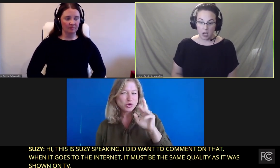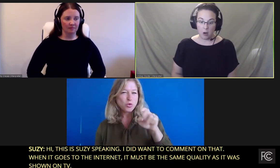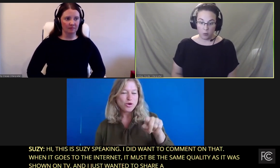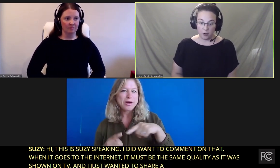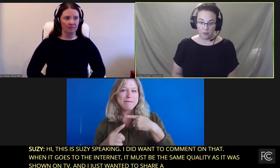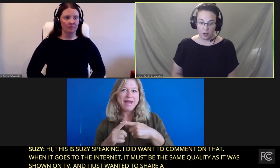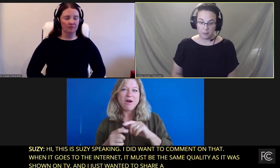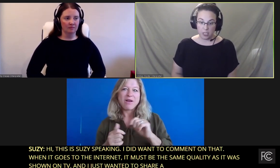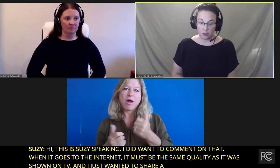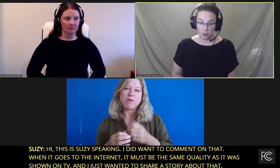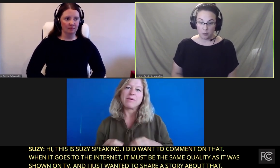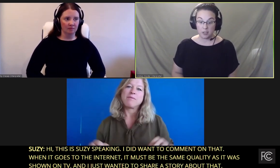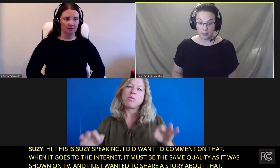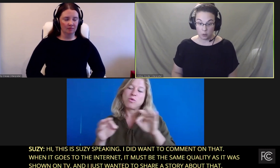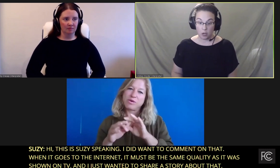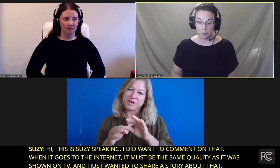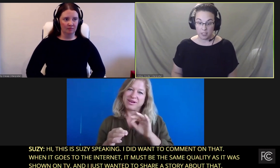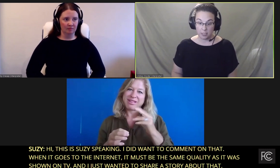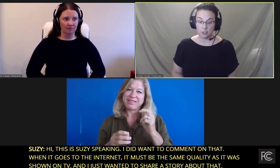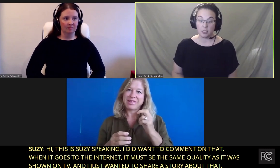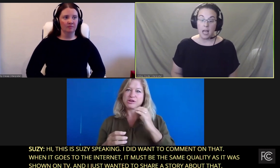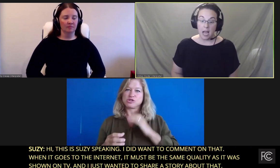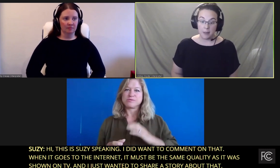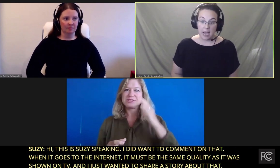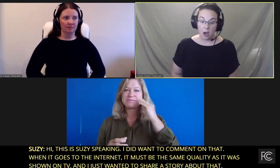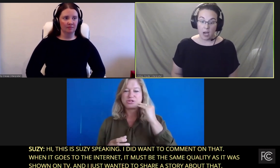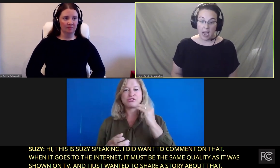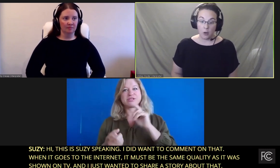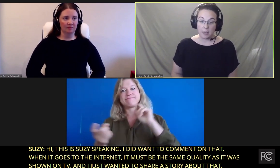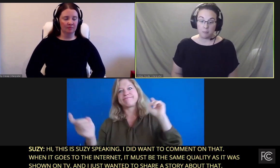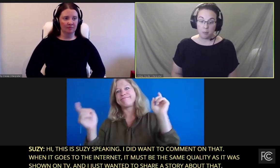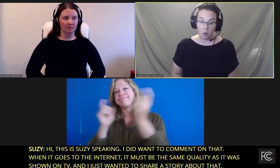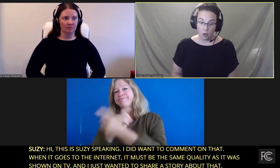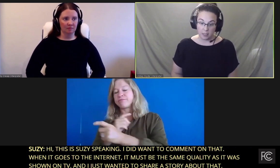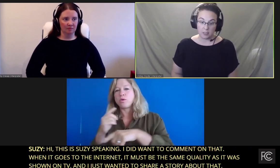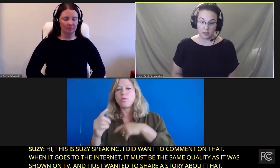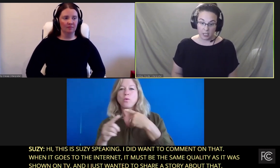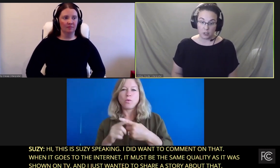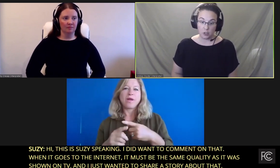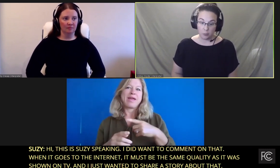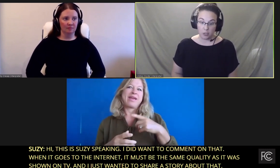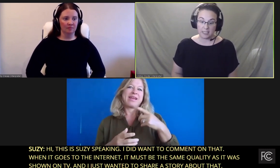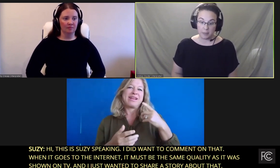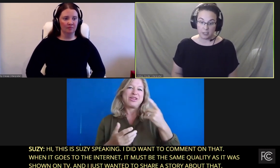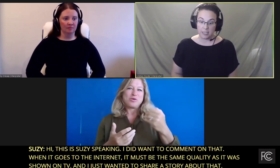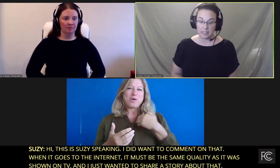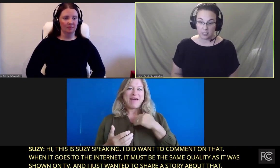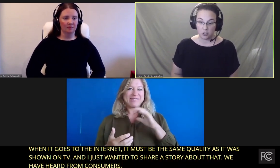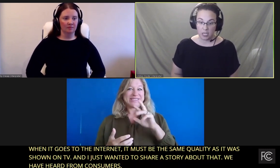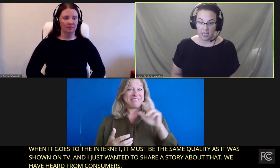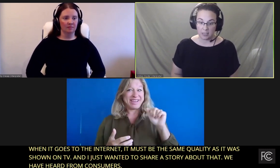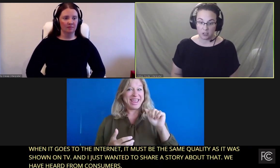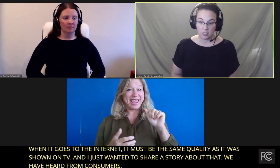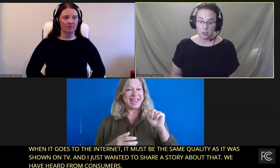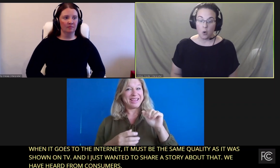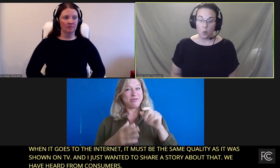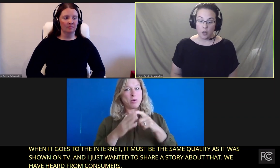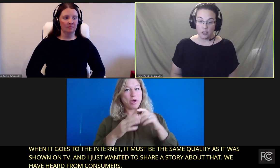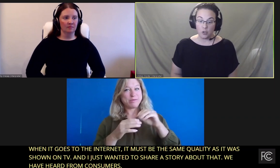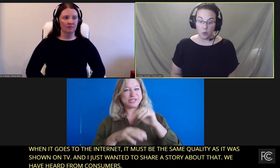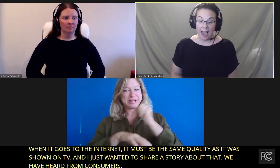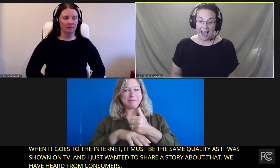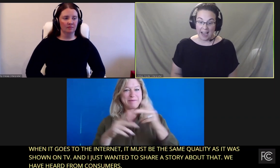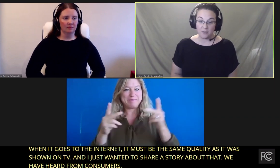Because we've heard from consumers, Isadora in particular, about how important the consumer experience has changed.